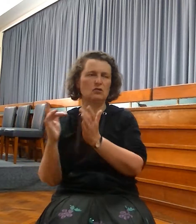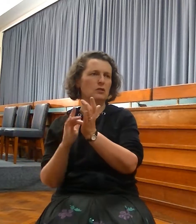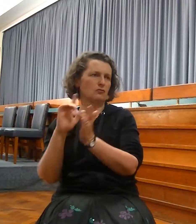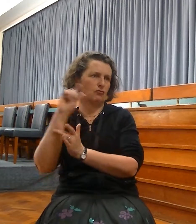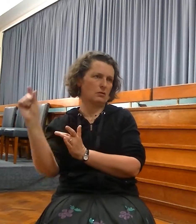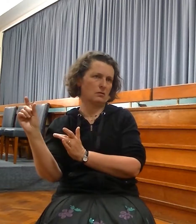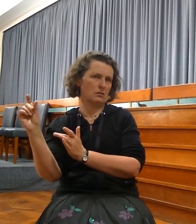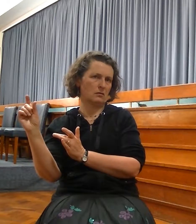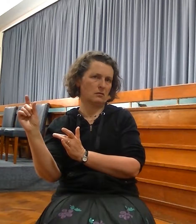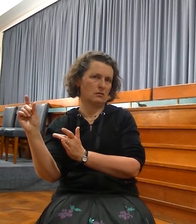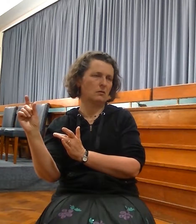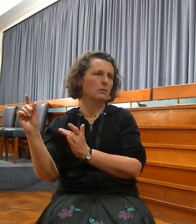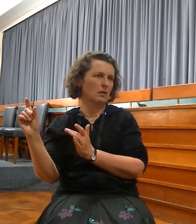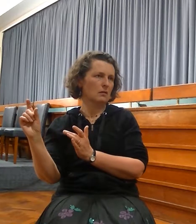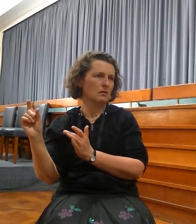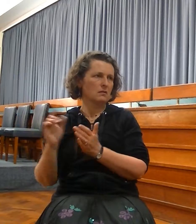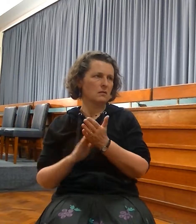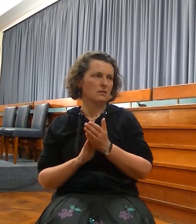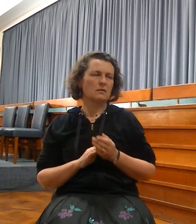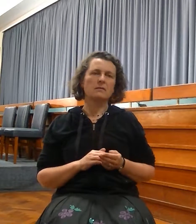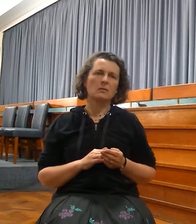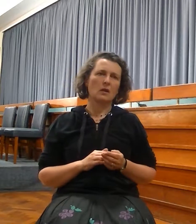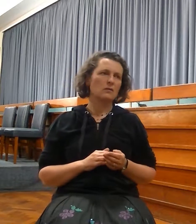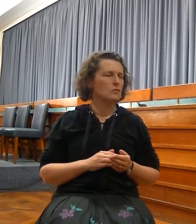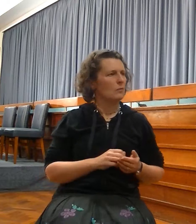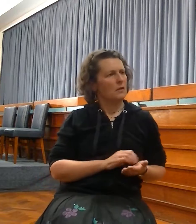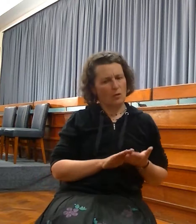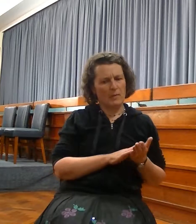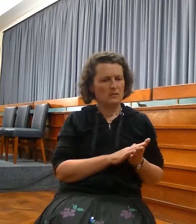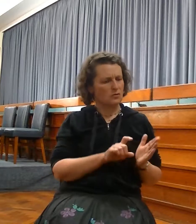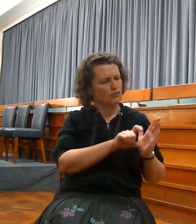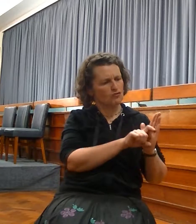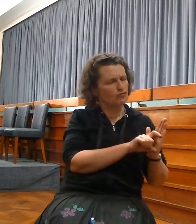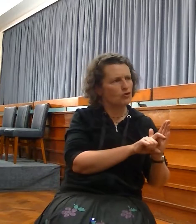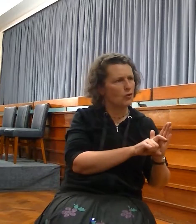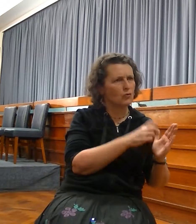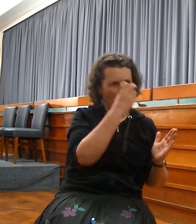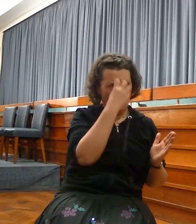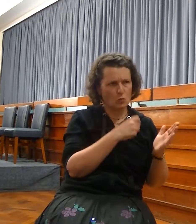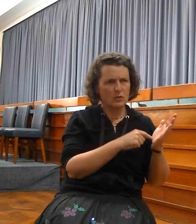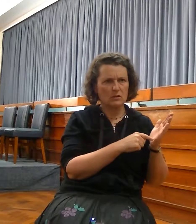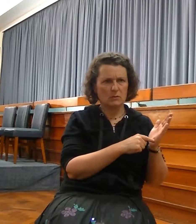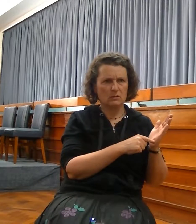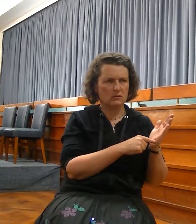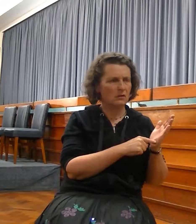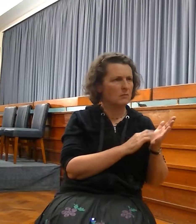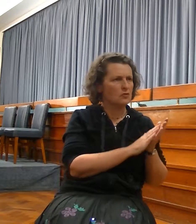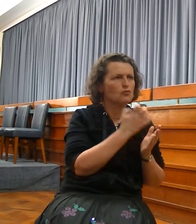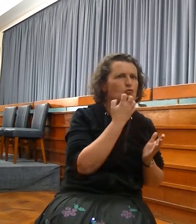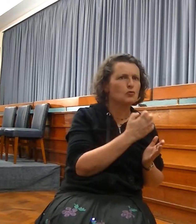in one form or another without doubt. And verse 23 follows. Thus said